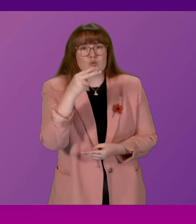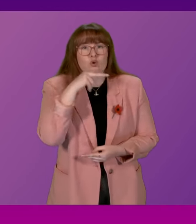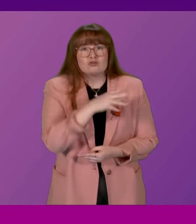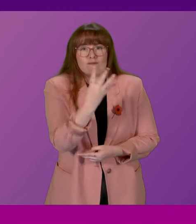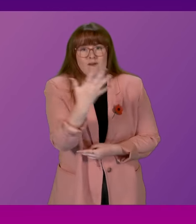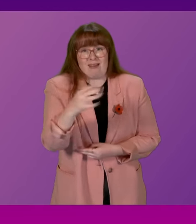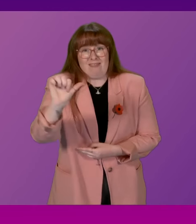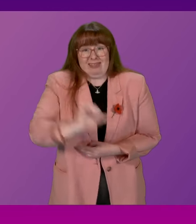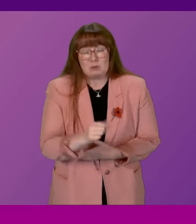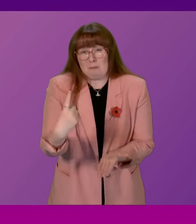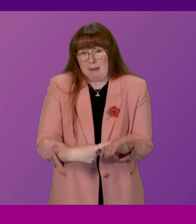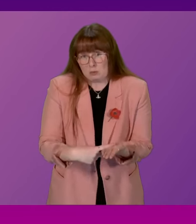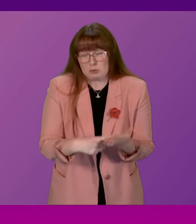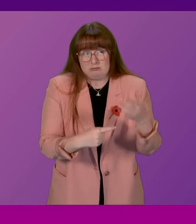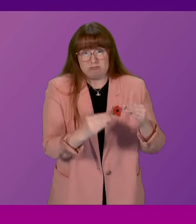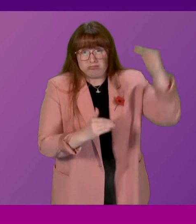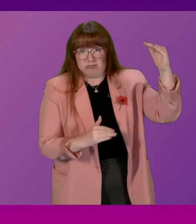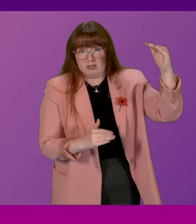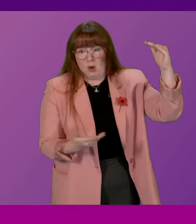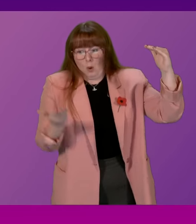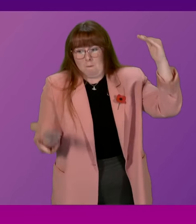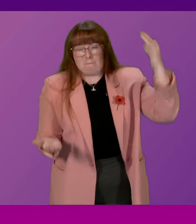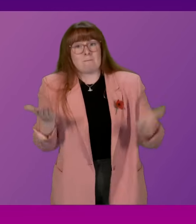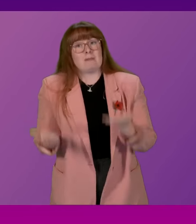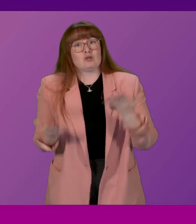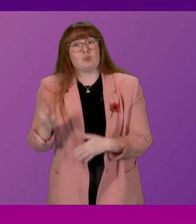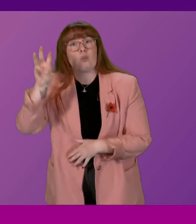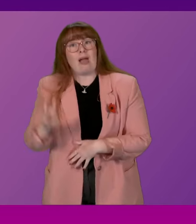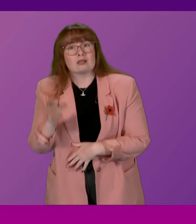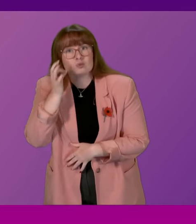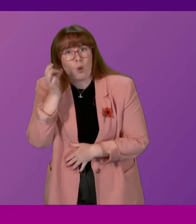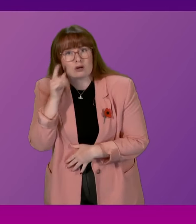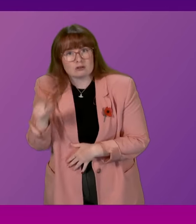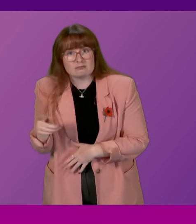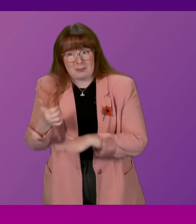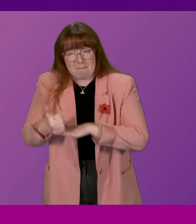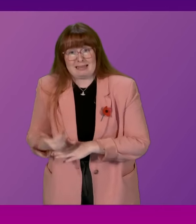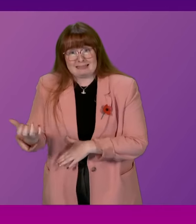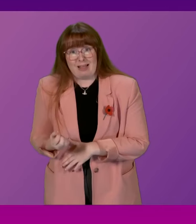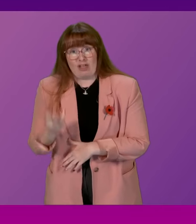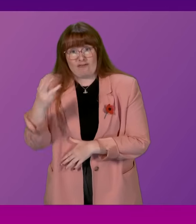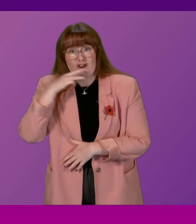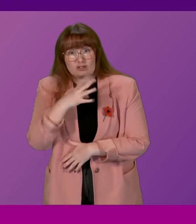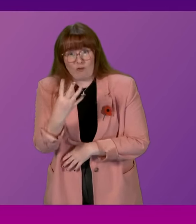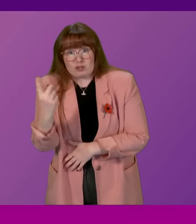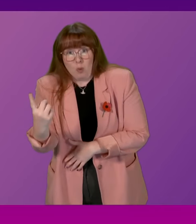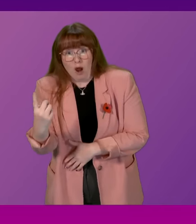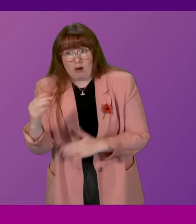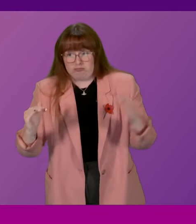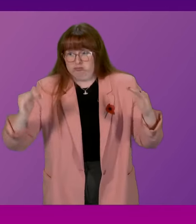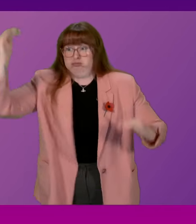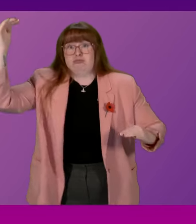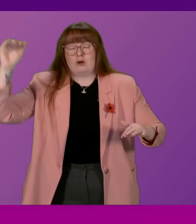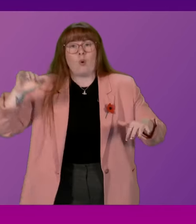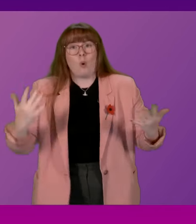,000. Compare that to Welsh water, where the base salary is £341,000, or